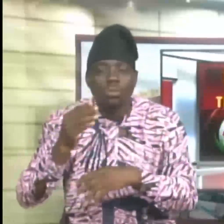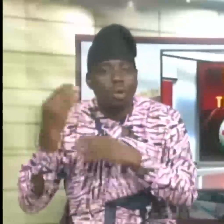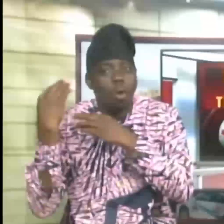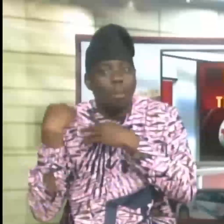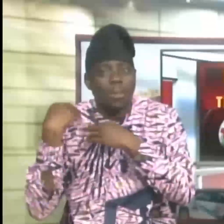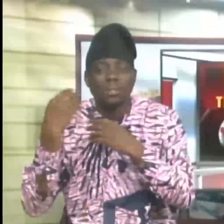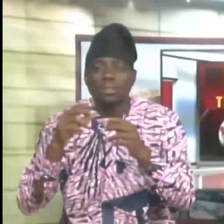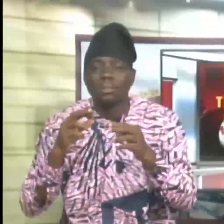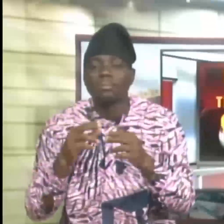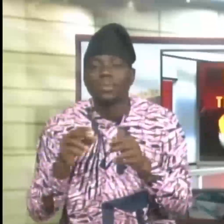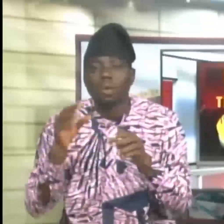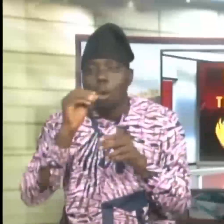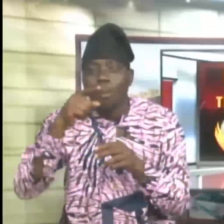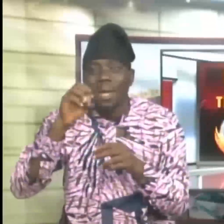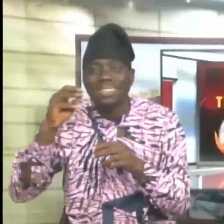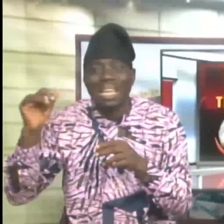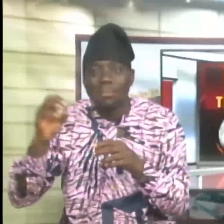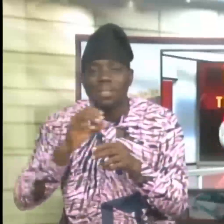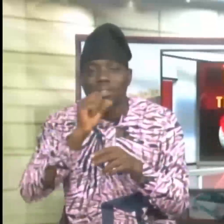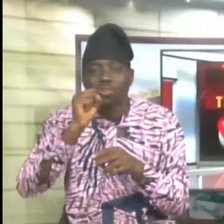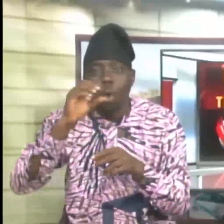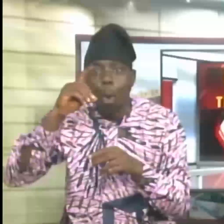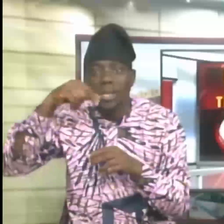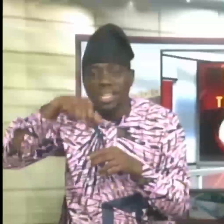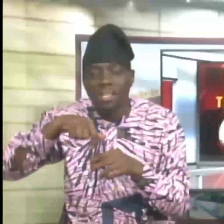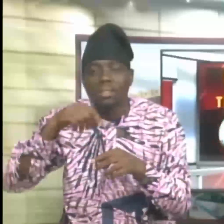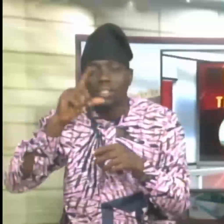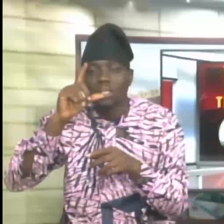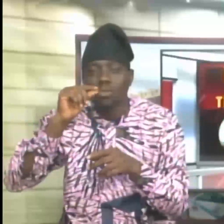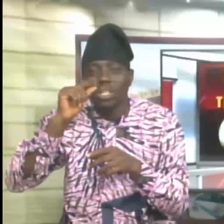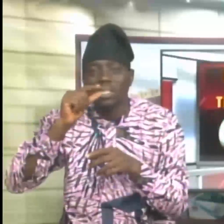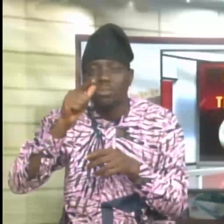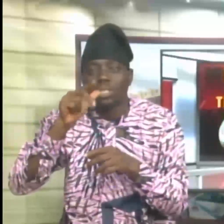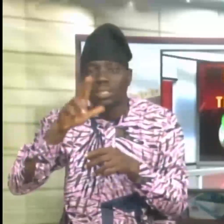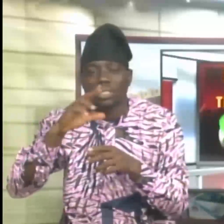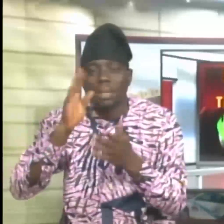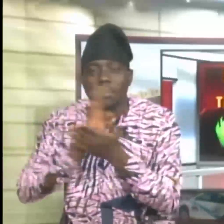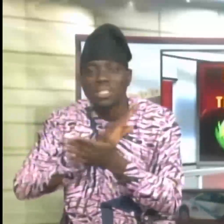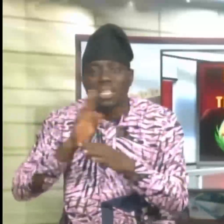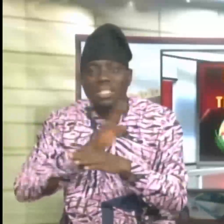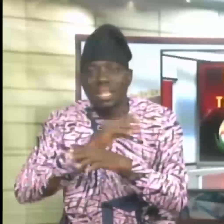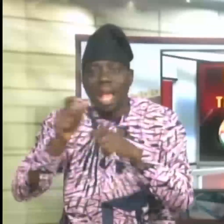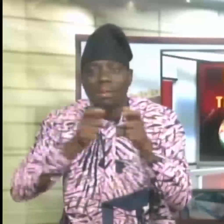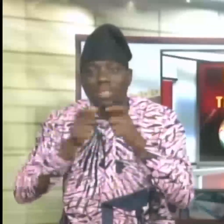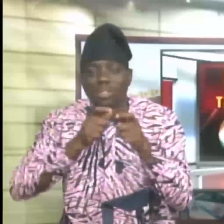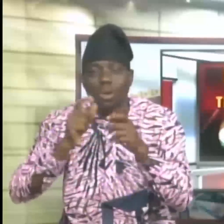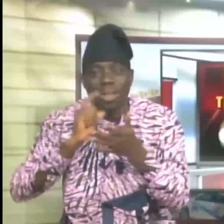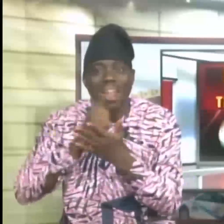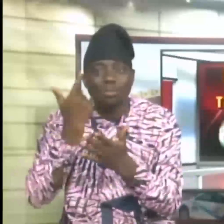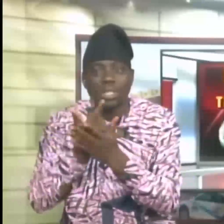Okpahemi Sadiq Olowokewe is a 2020 graduate business administration from the federal polytechnic